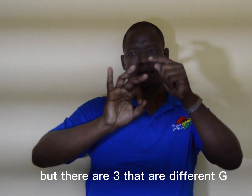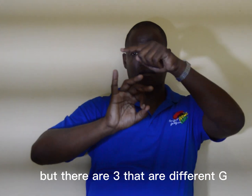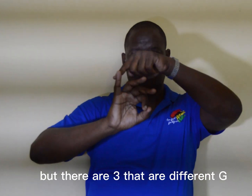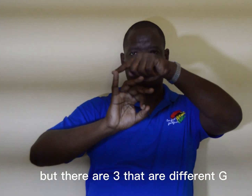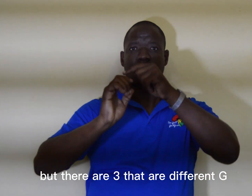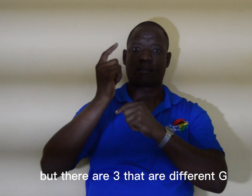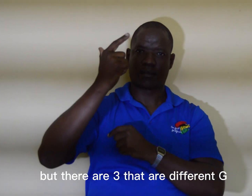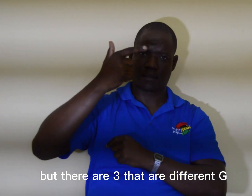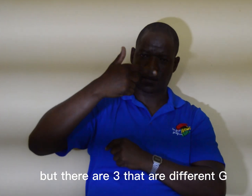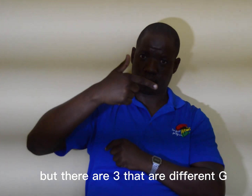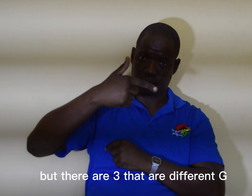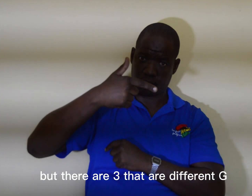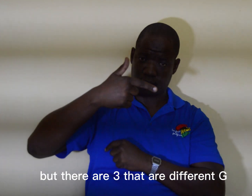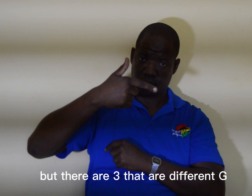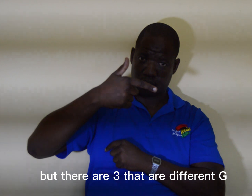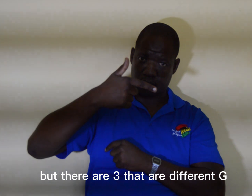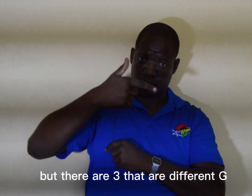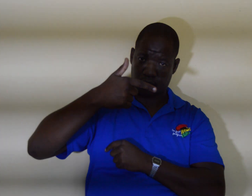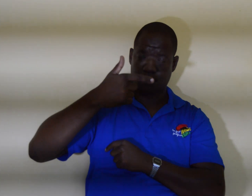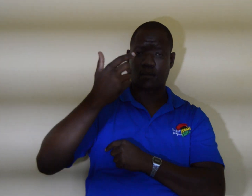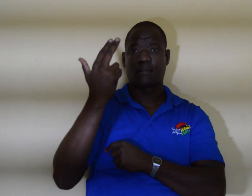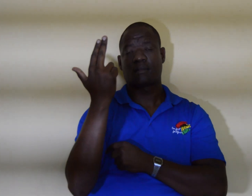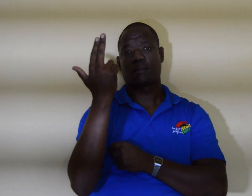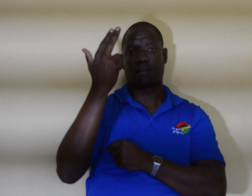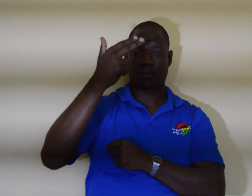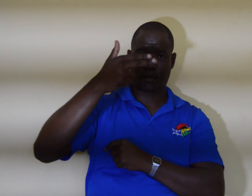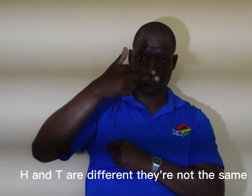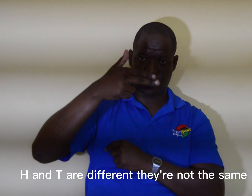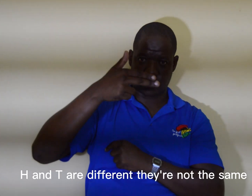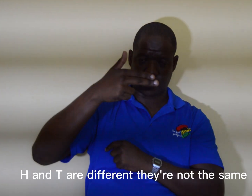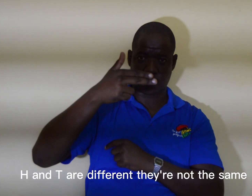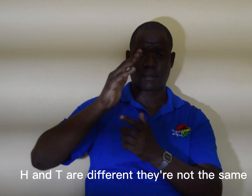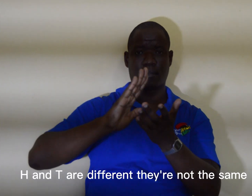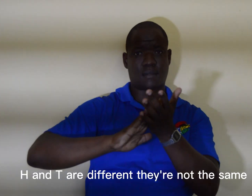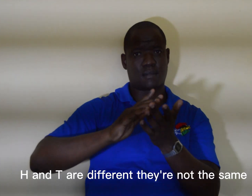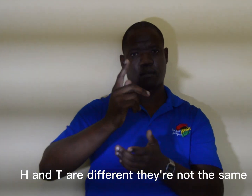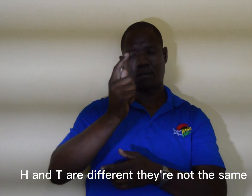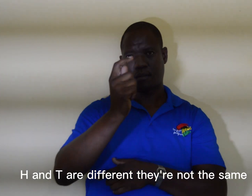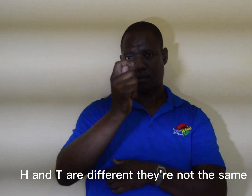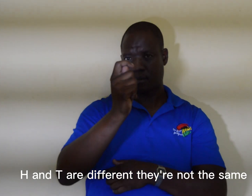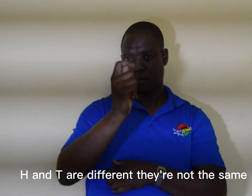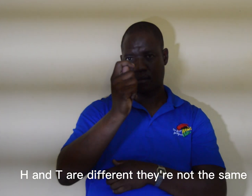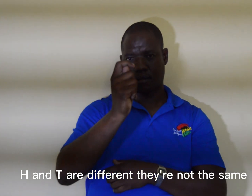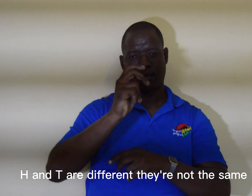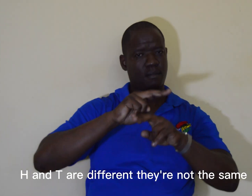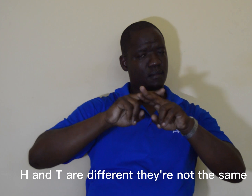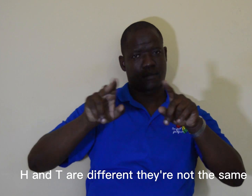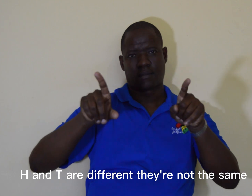that are different. G, H, and T are